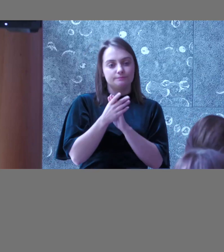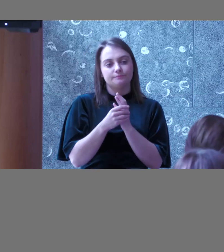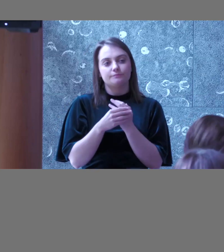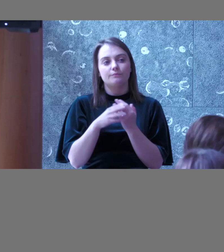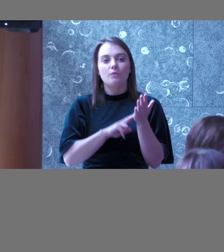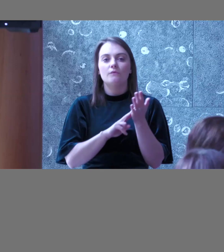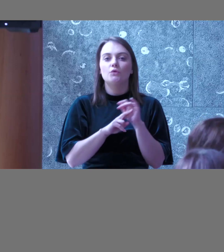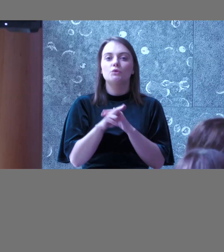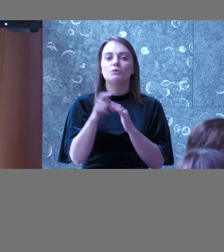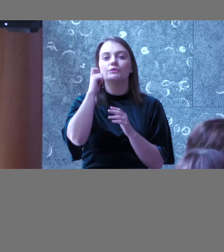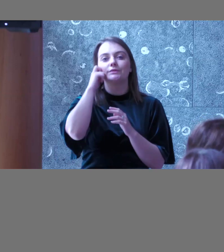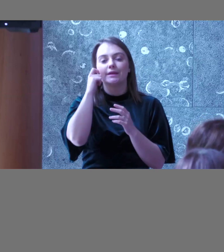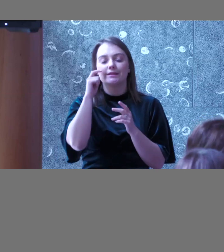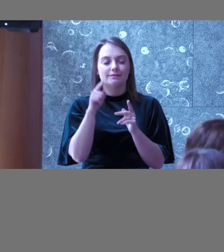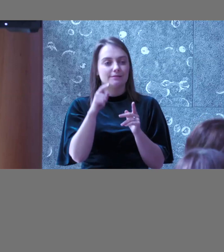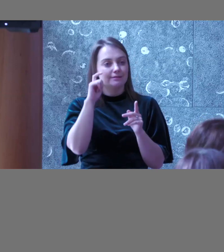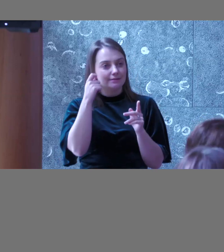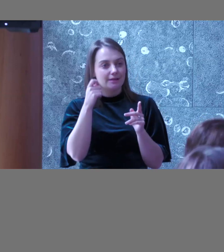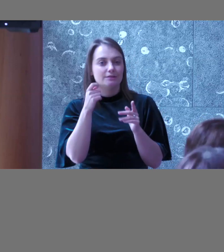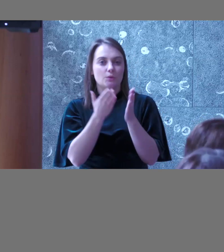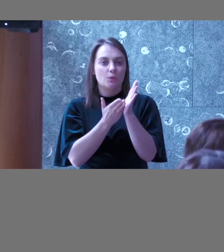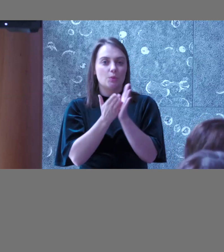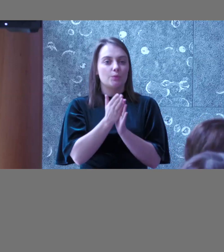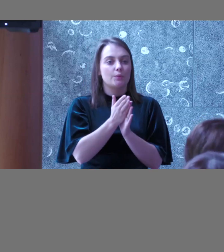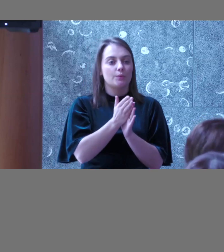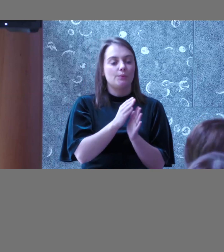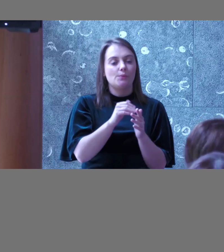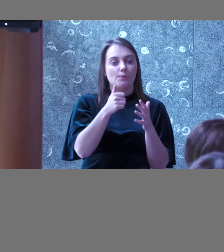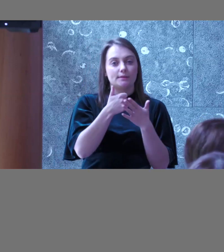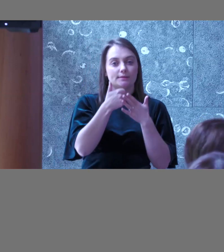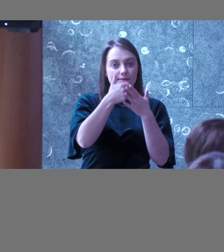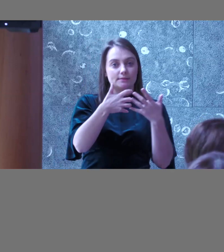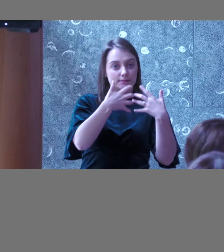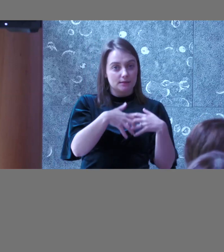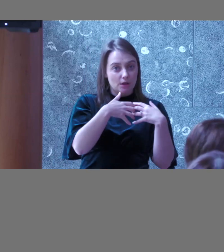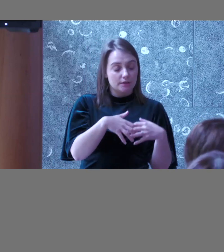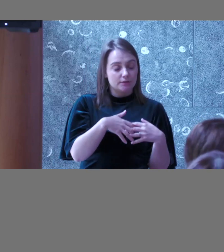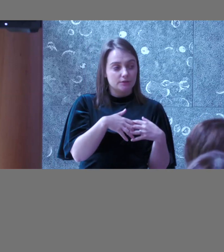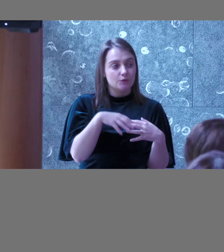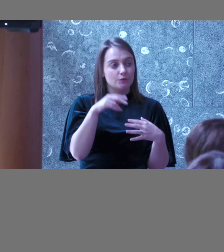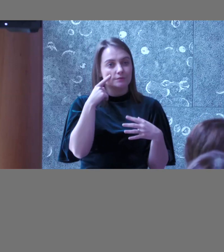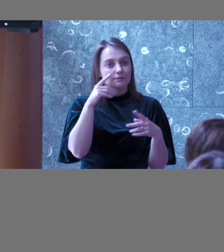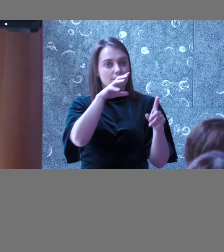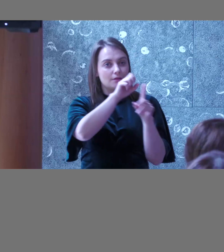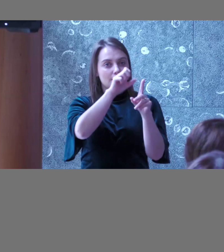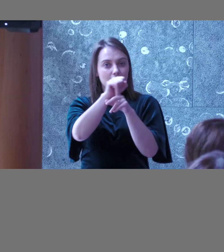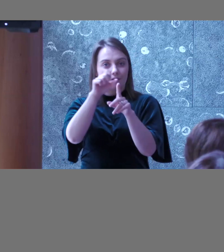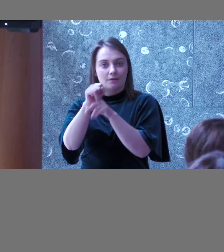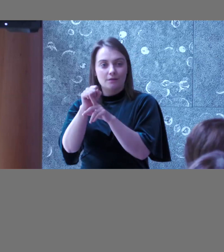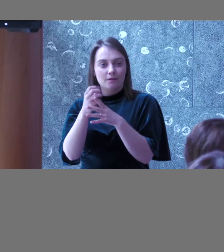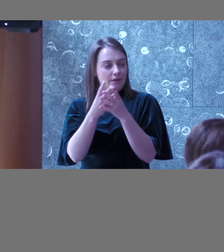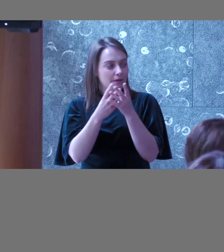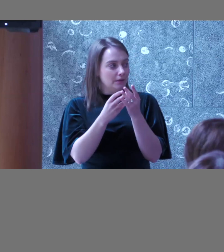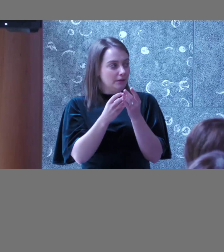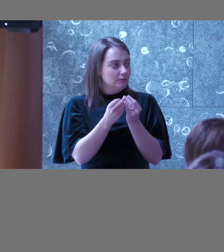user testing testing which assistive technology you'll learn straight away there's there's things that I've done done a little wrong